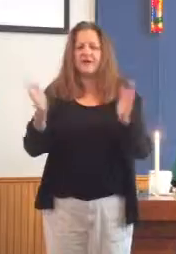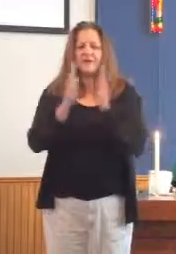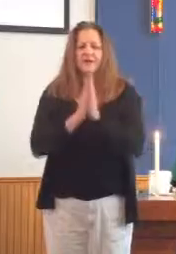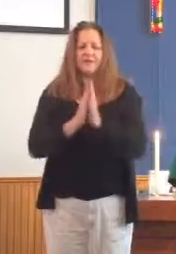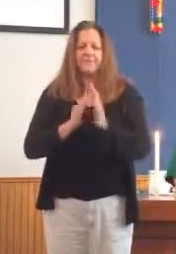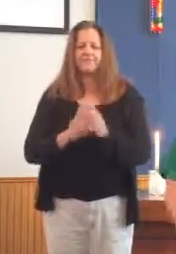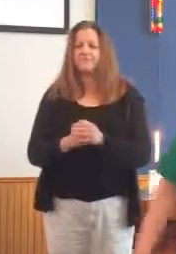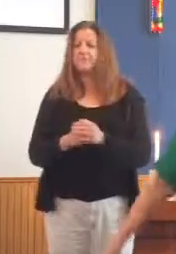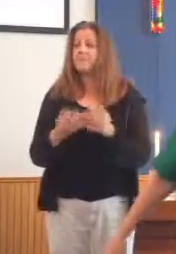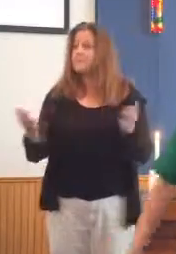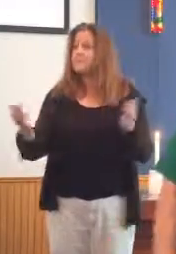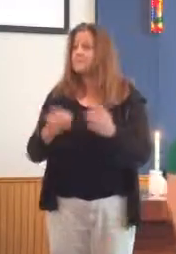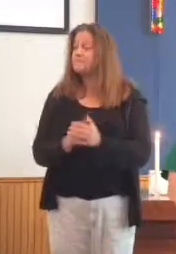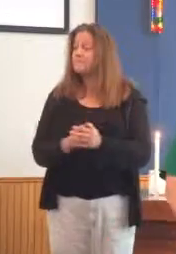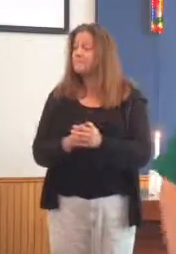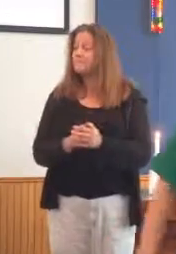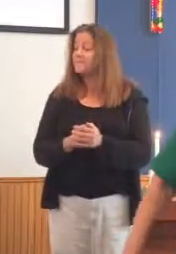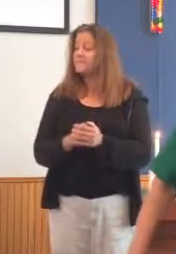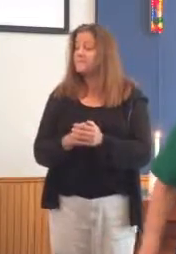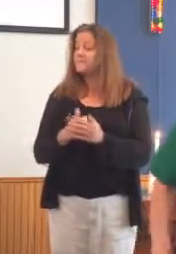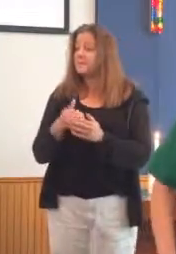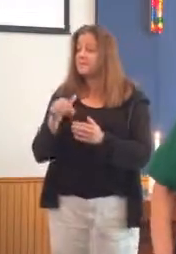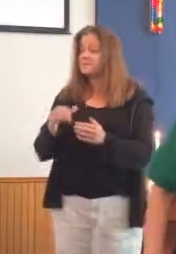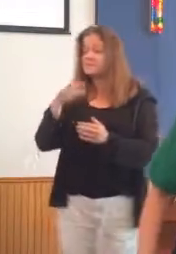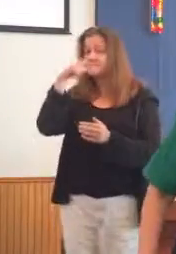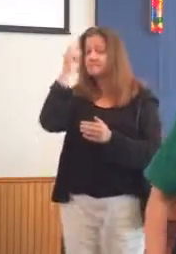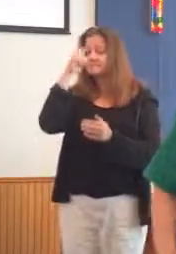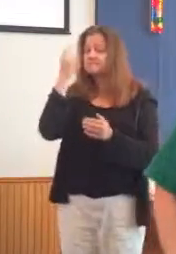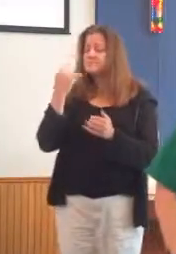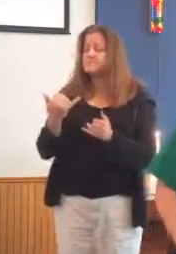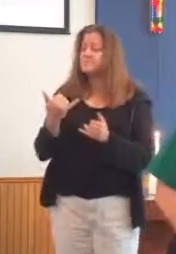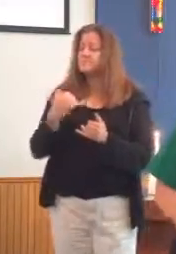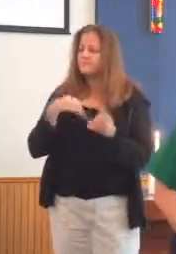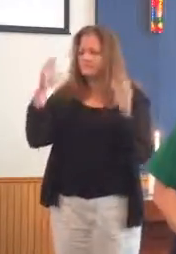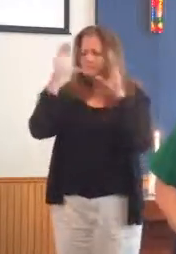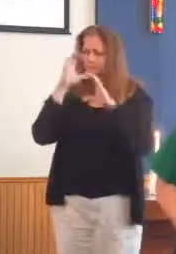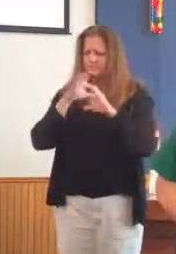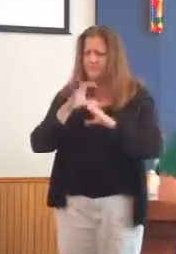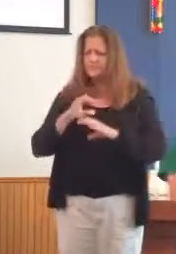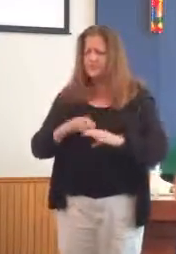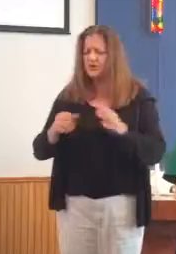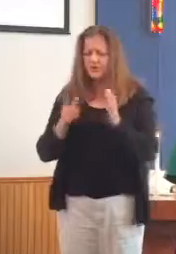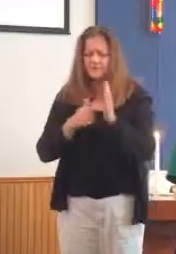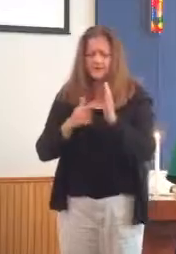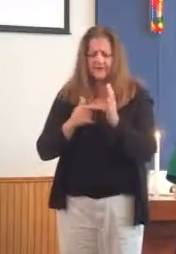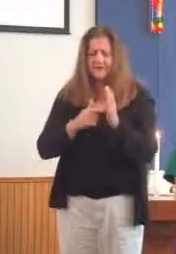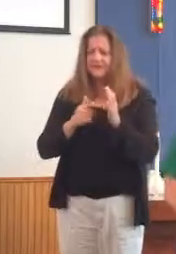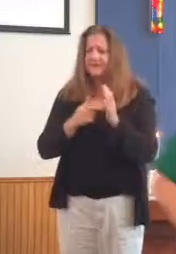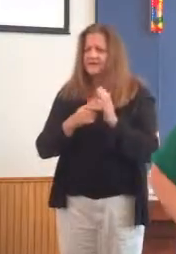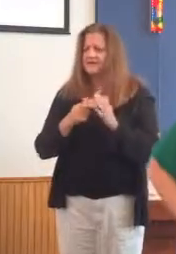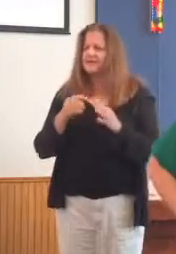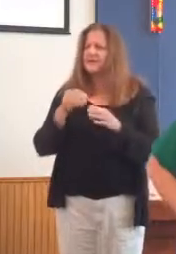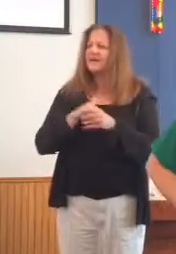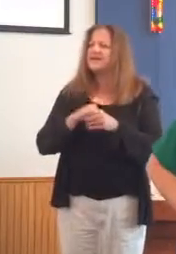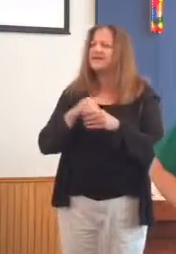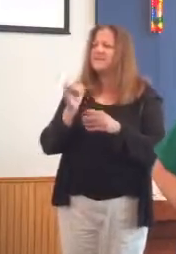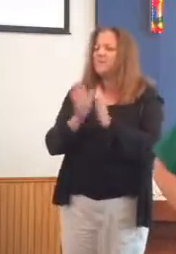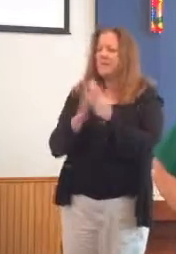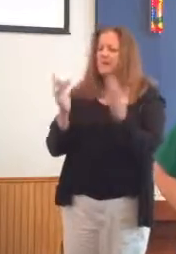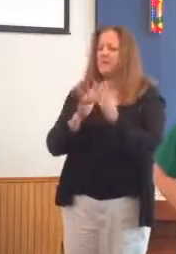So, this summer we're exploring some of the lesser known characters in the Bible. You know, they